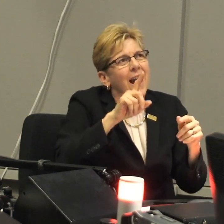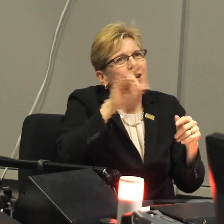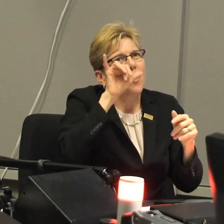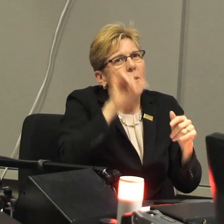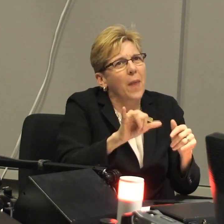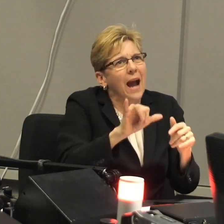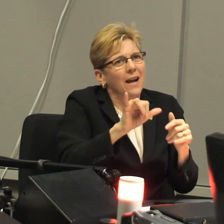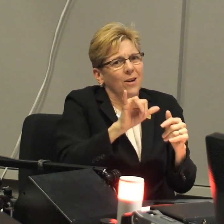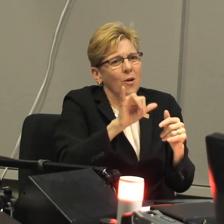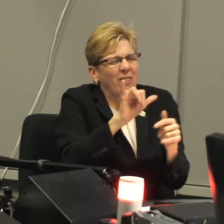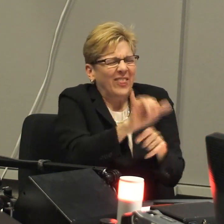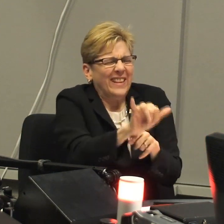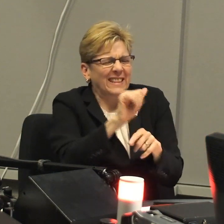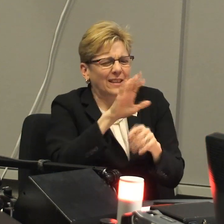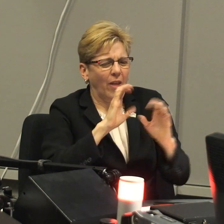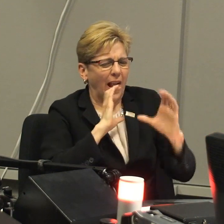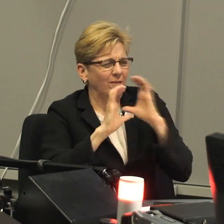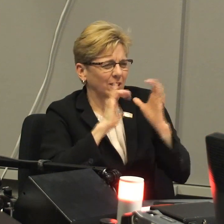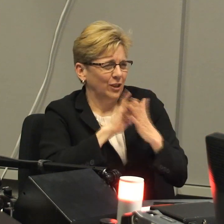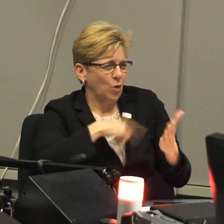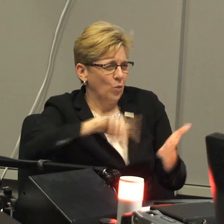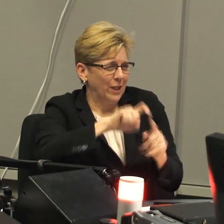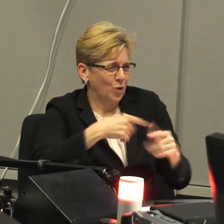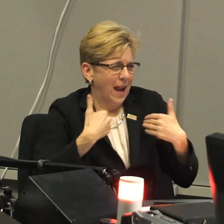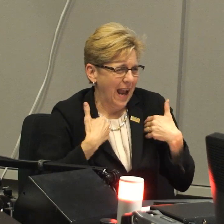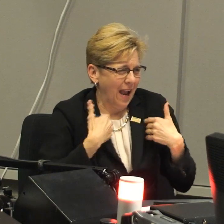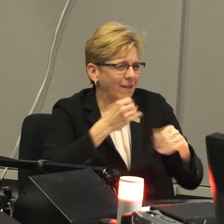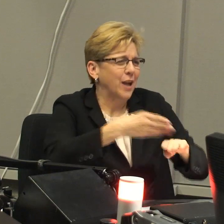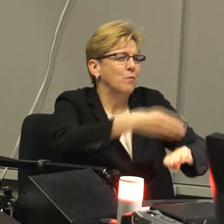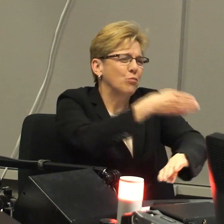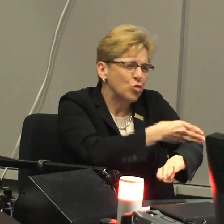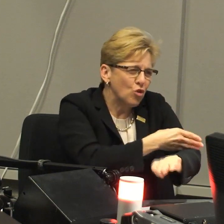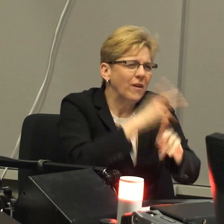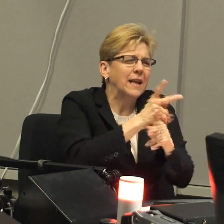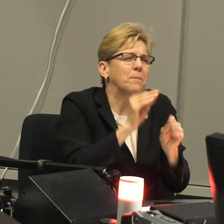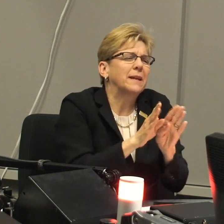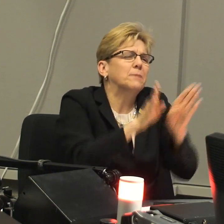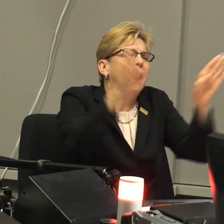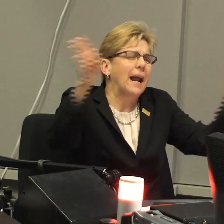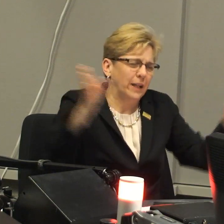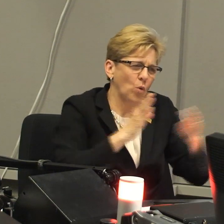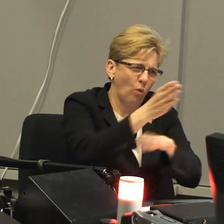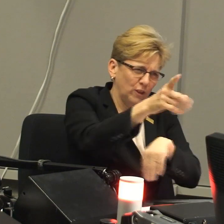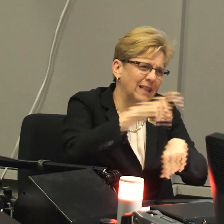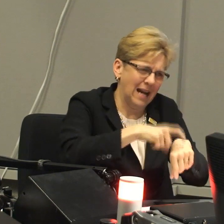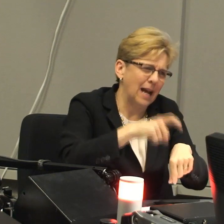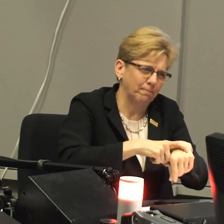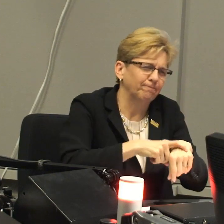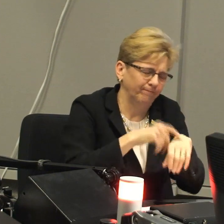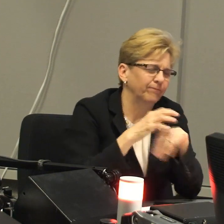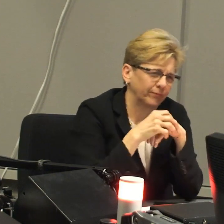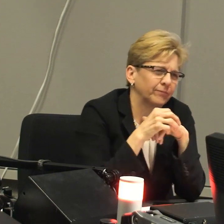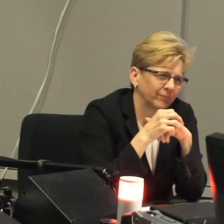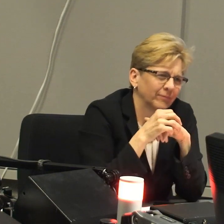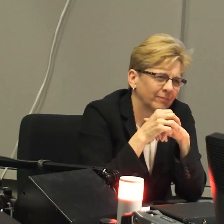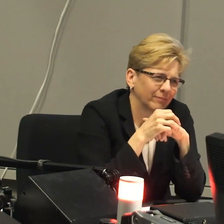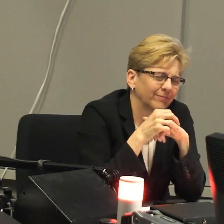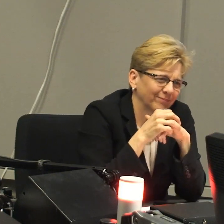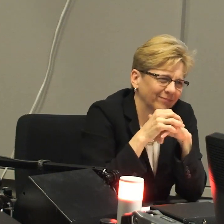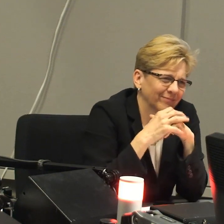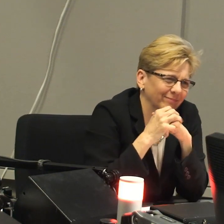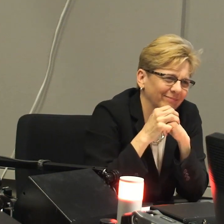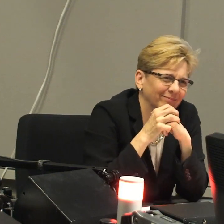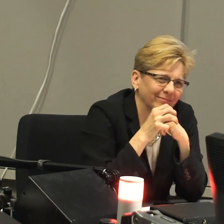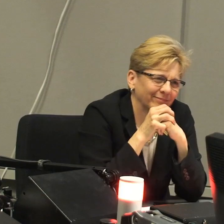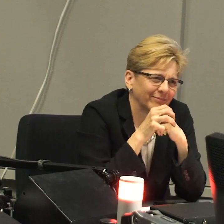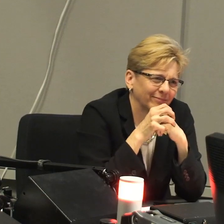to adapt and for them to be successful? So these are the conversations that we need to have to really work to improving and continue to expand the